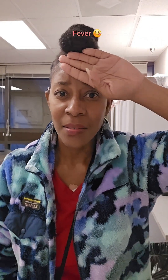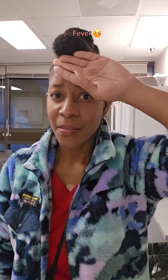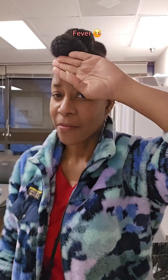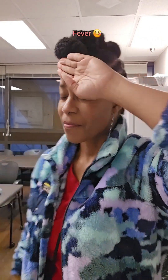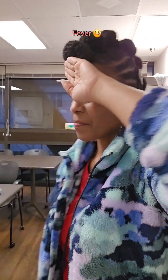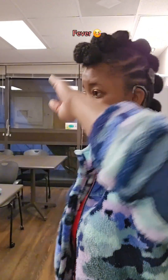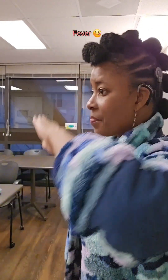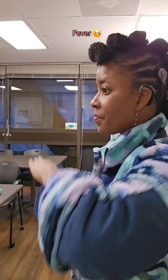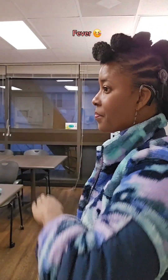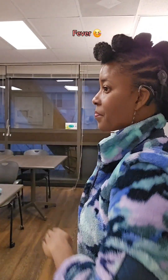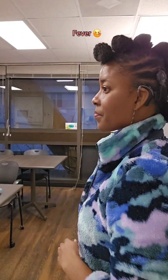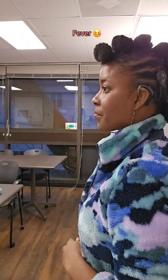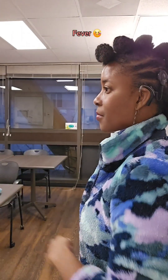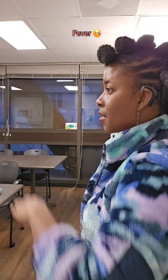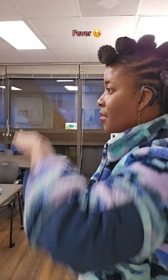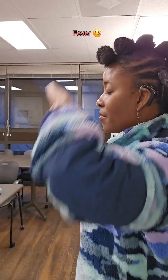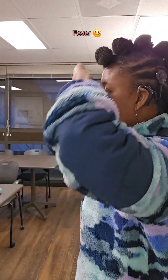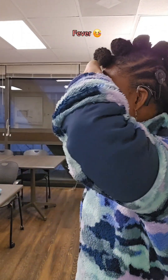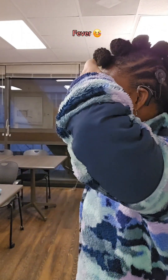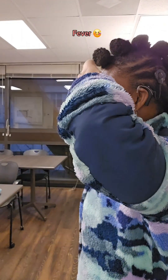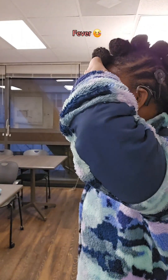Fever. Fever.